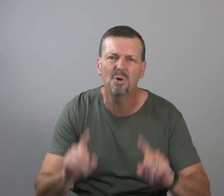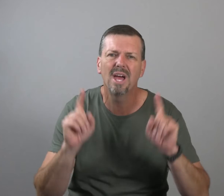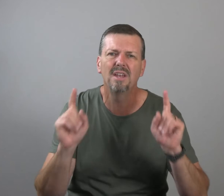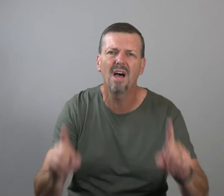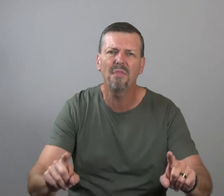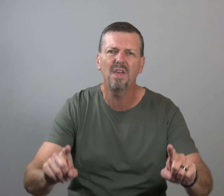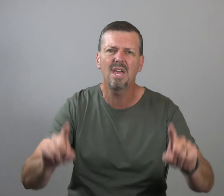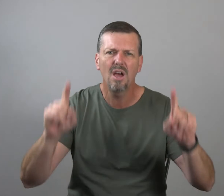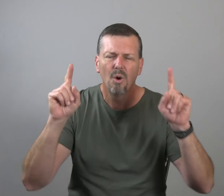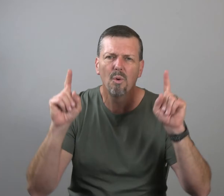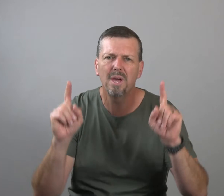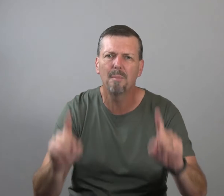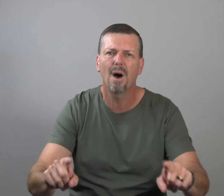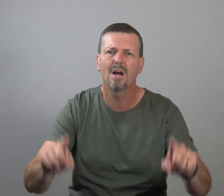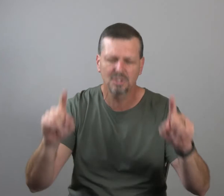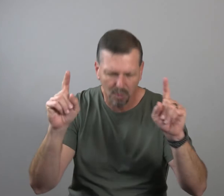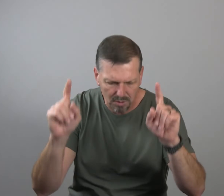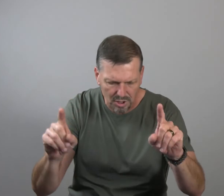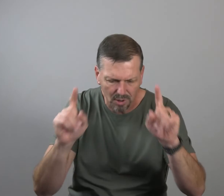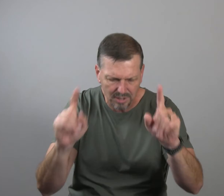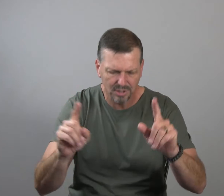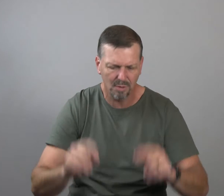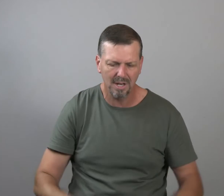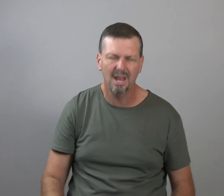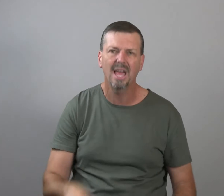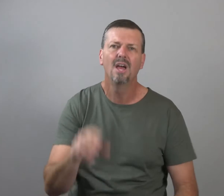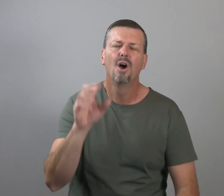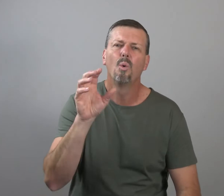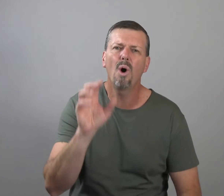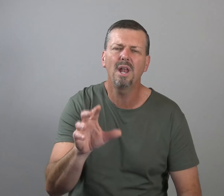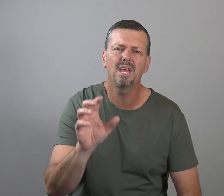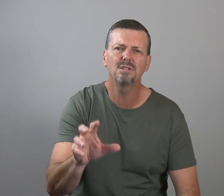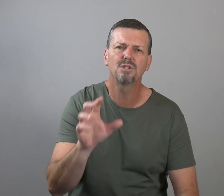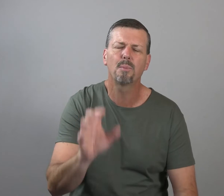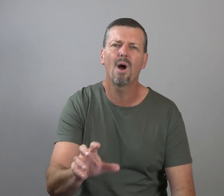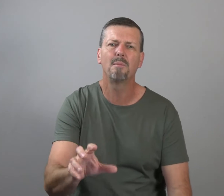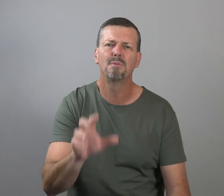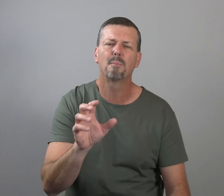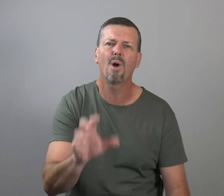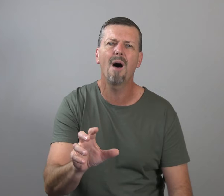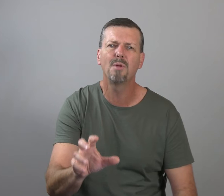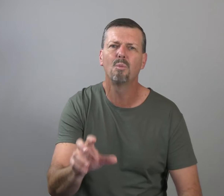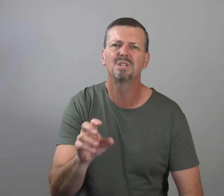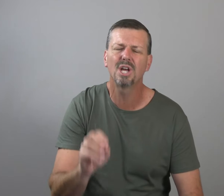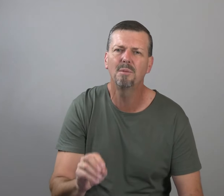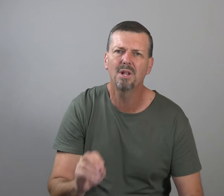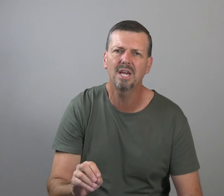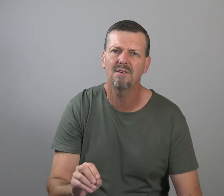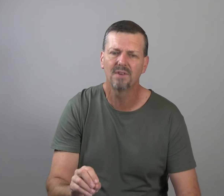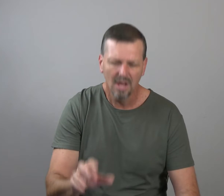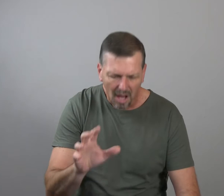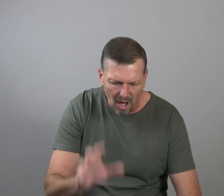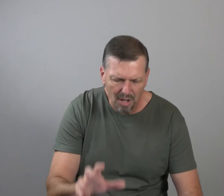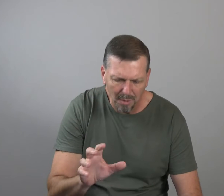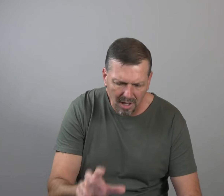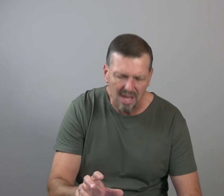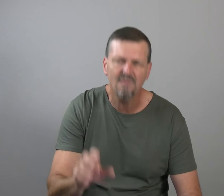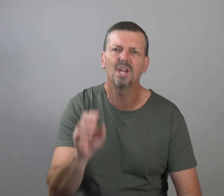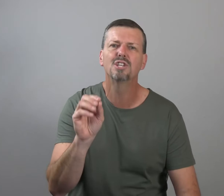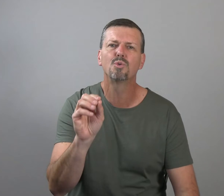you and nothing will be impossible to you. Listen to me today. What is the problem? The problem was unbelief. Unbelief. Unbelief is